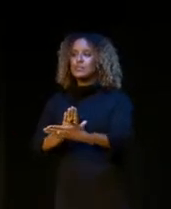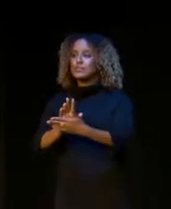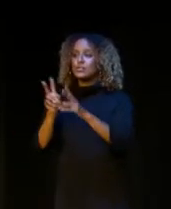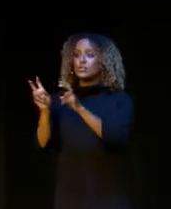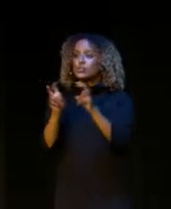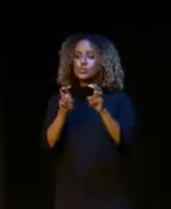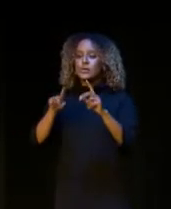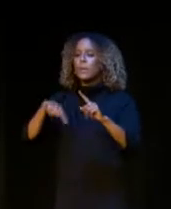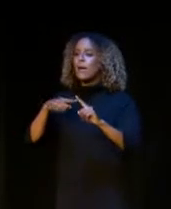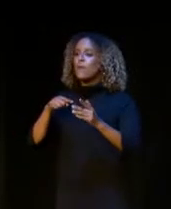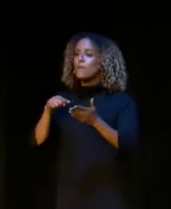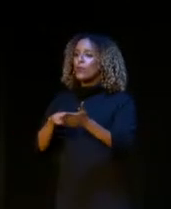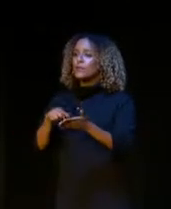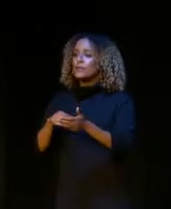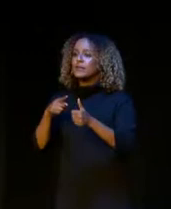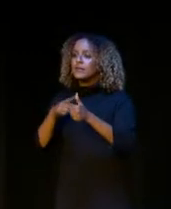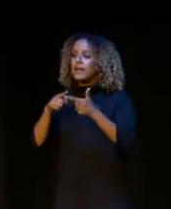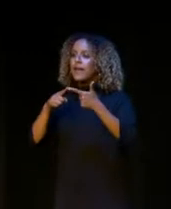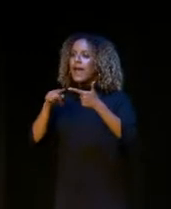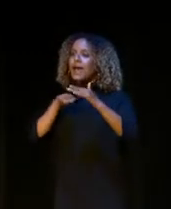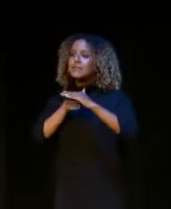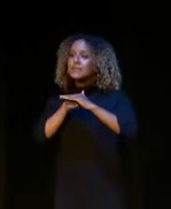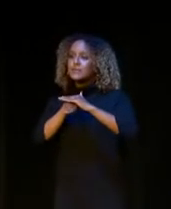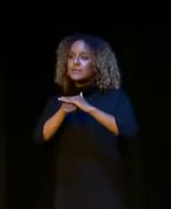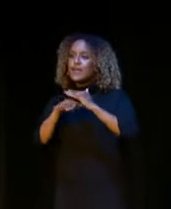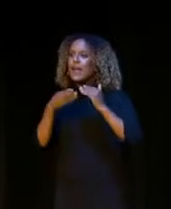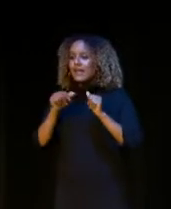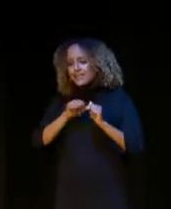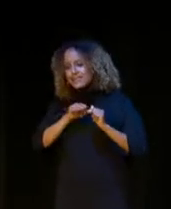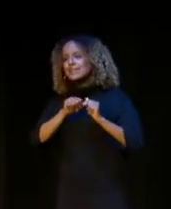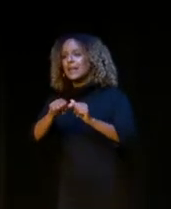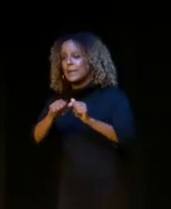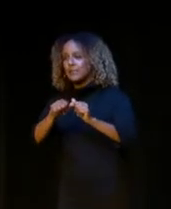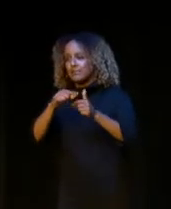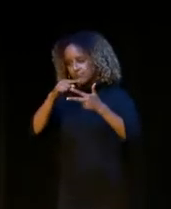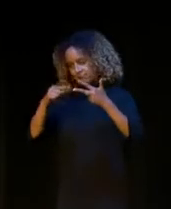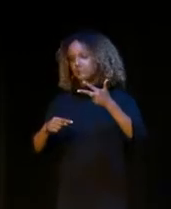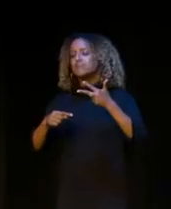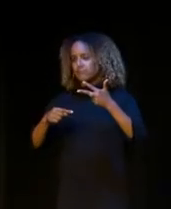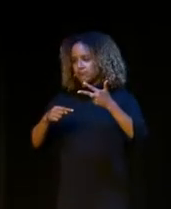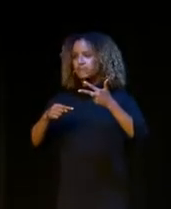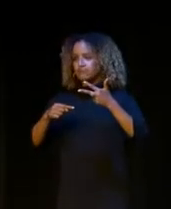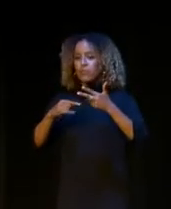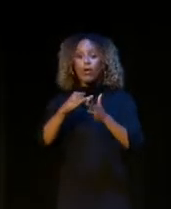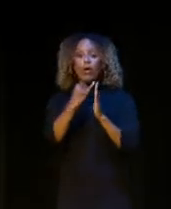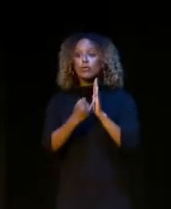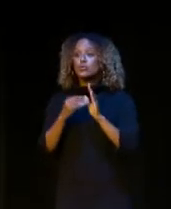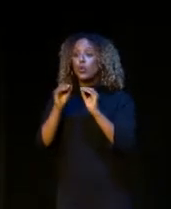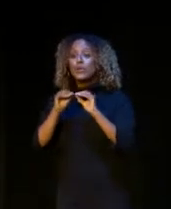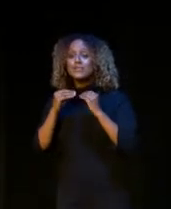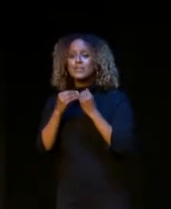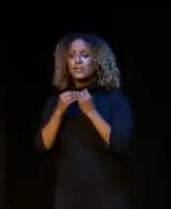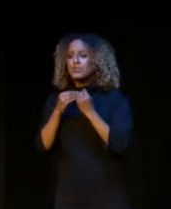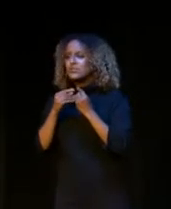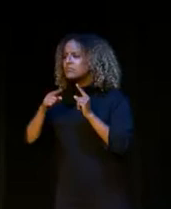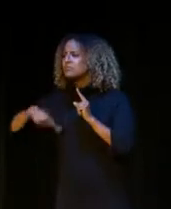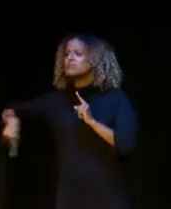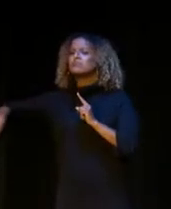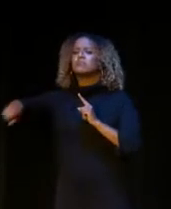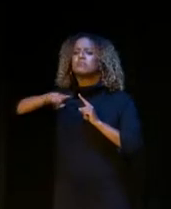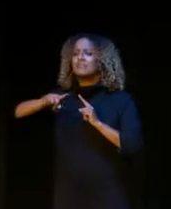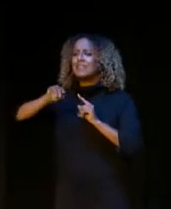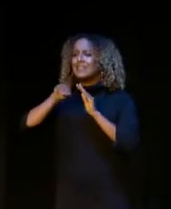of affordability, access, and sustainability. What we hear from arts organizations across